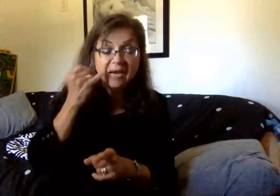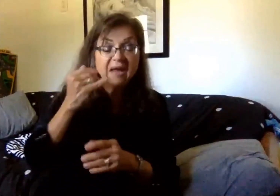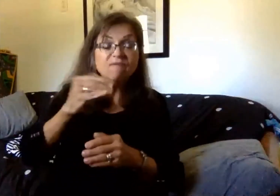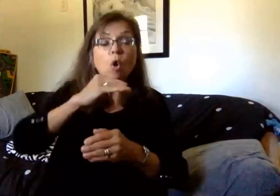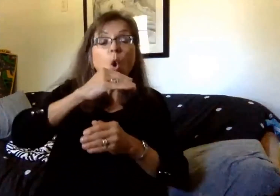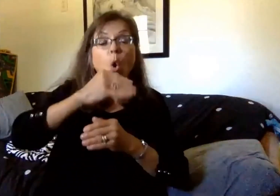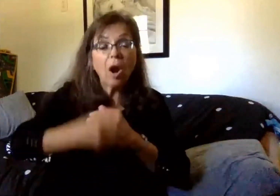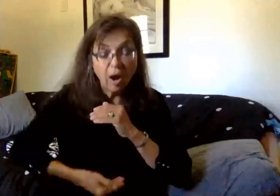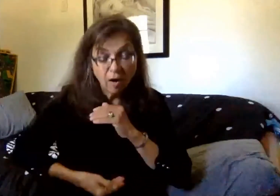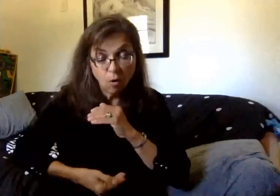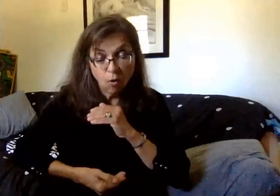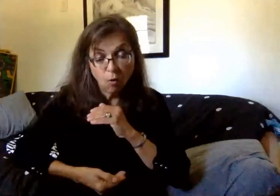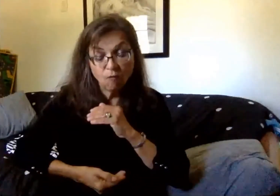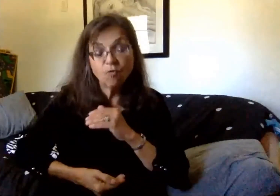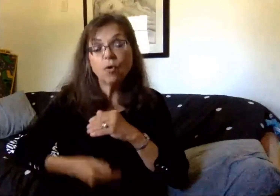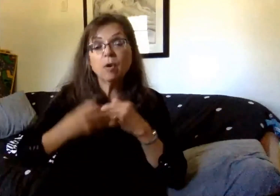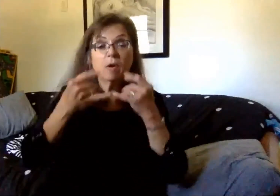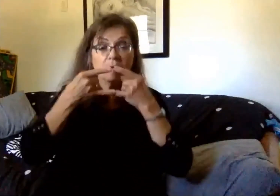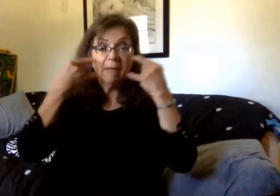acceptable face covering.